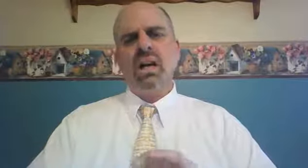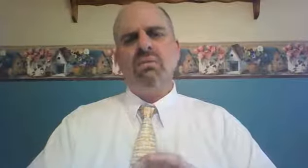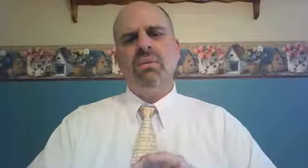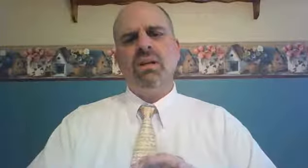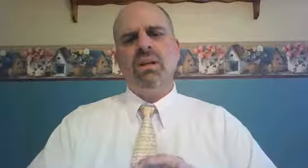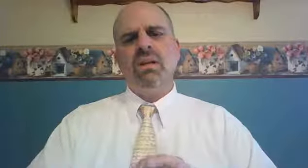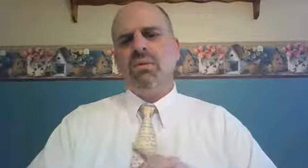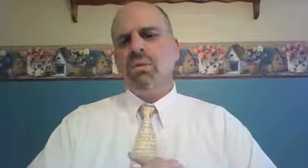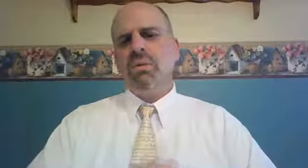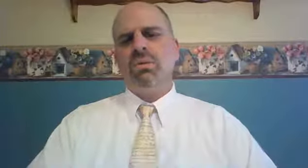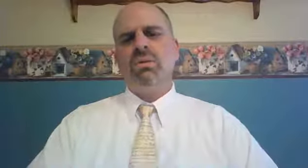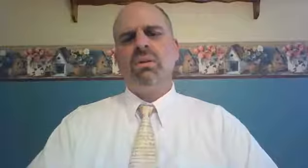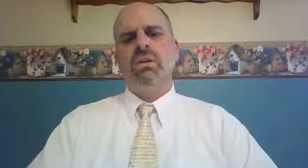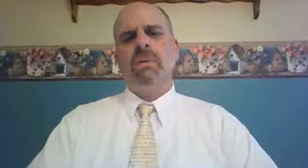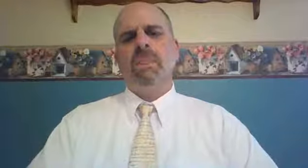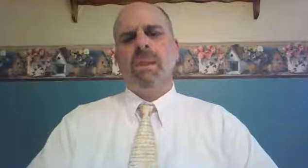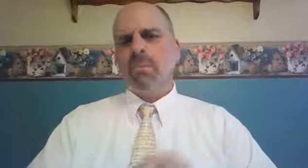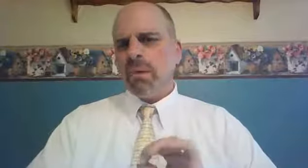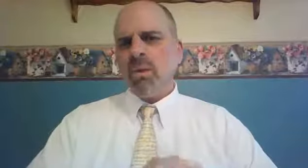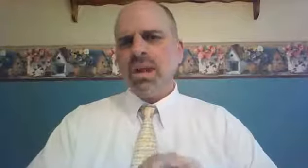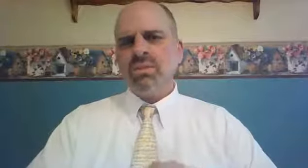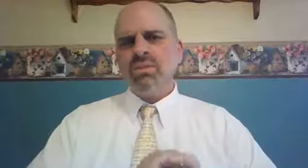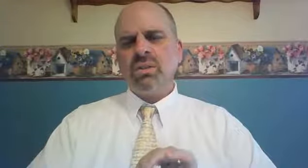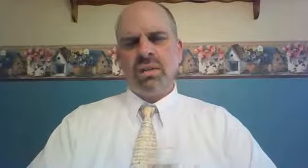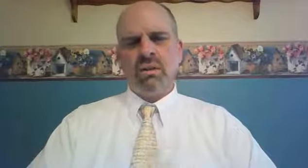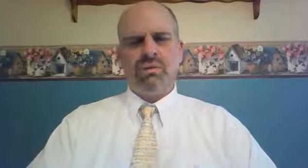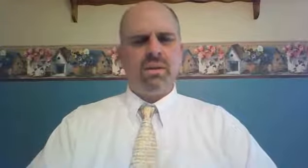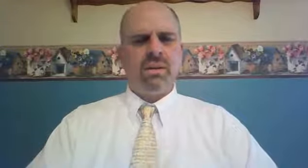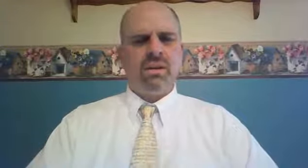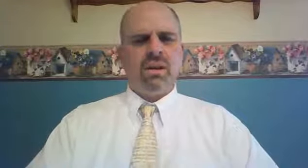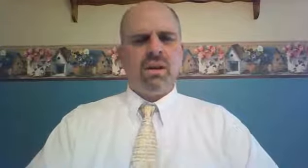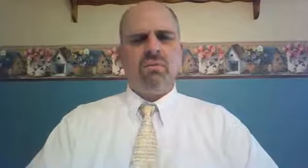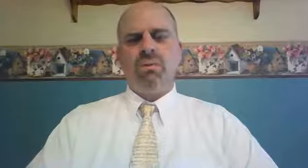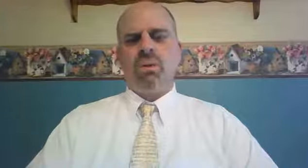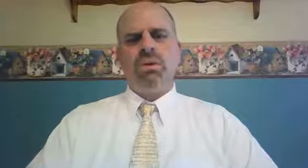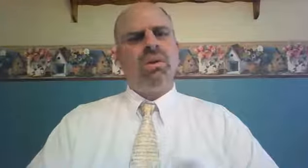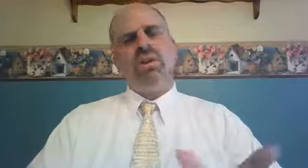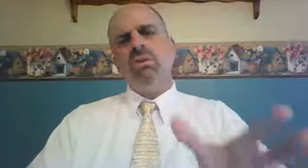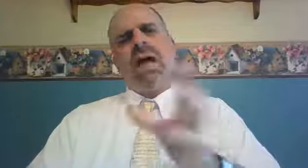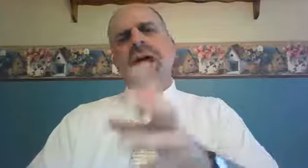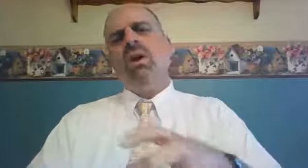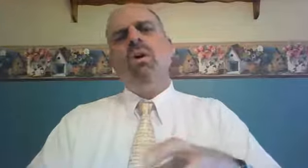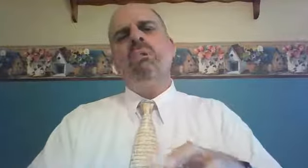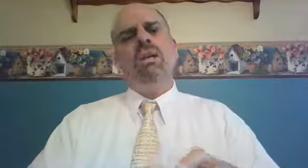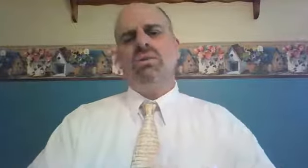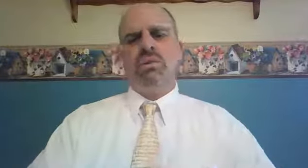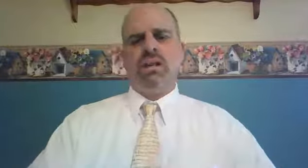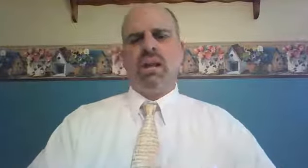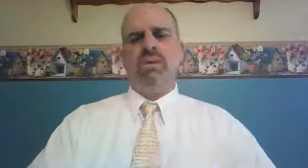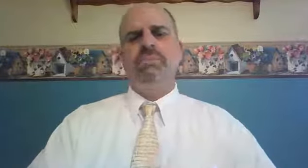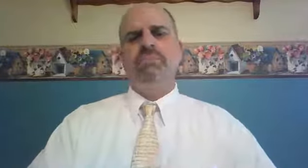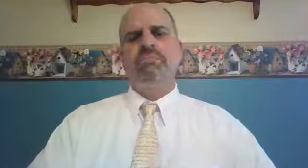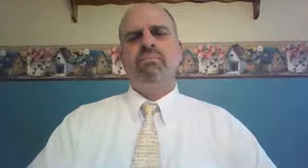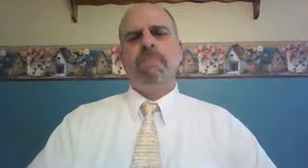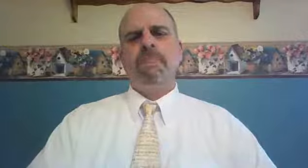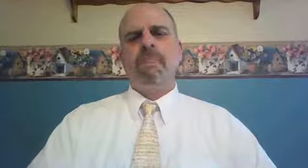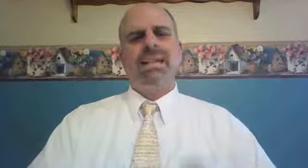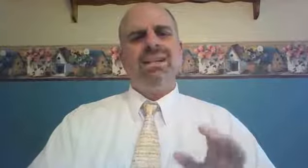love for Ruth. Boaz's love for Ruth. See, they're back home in Israel now. But that